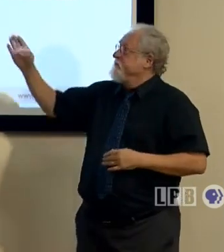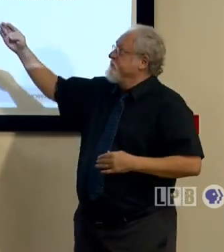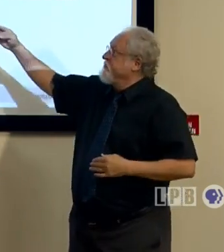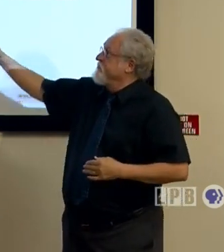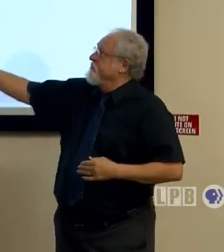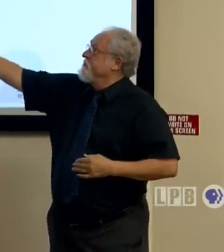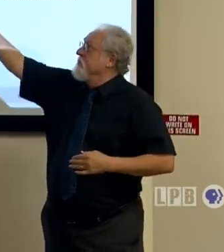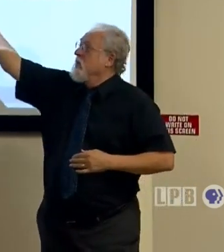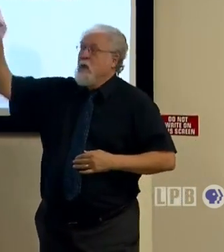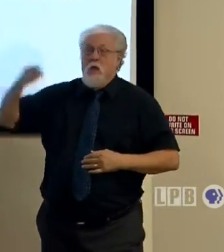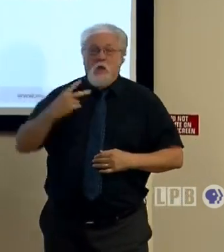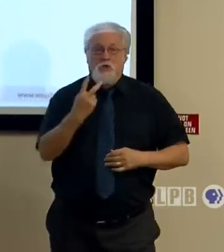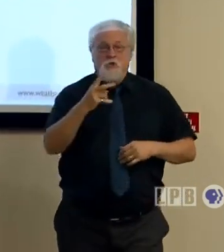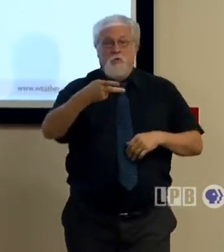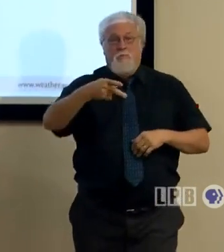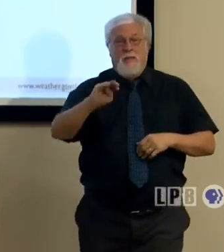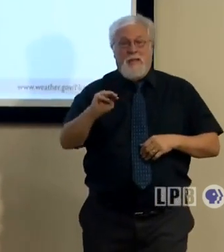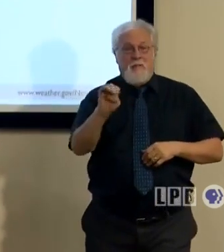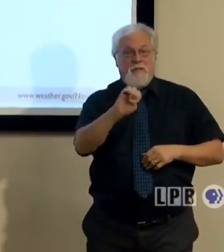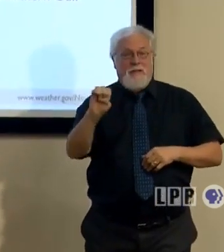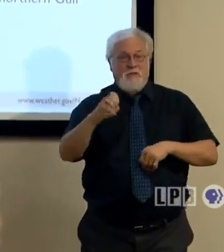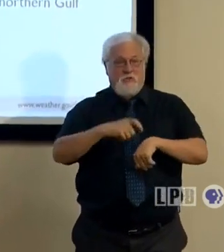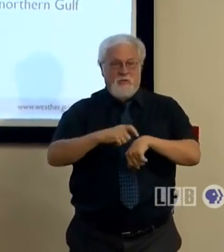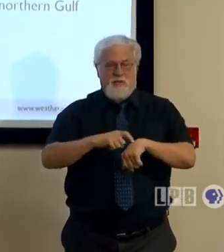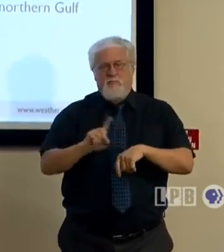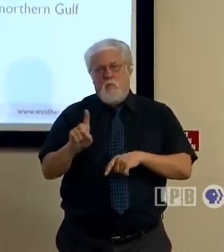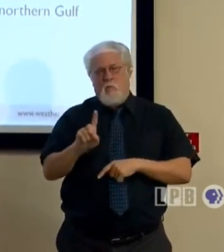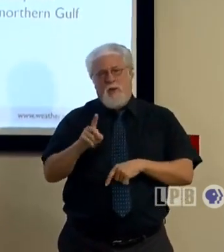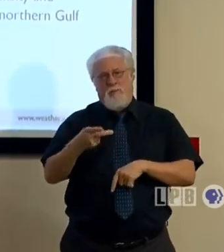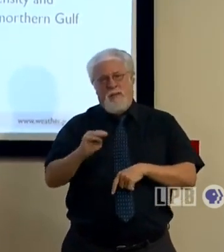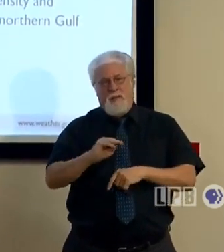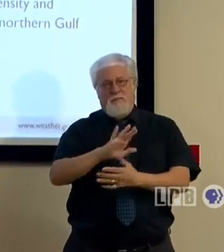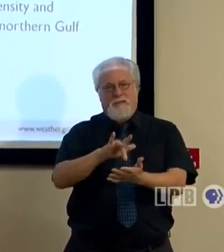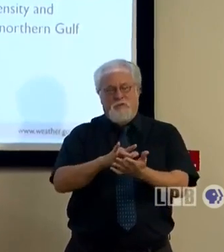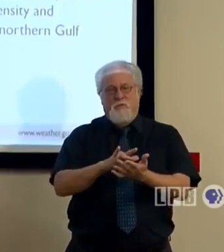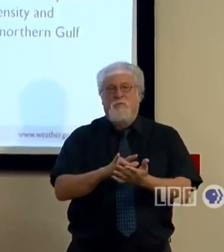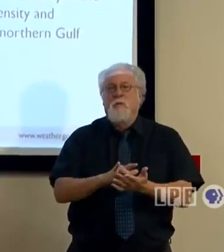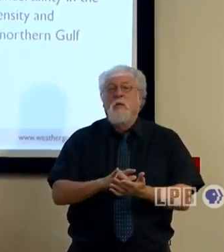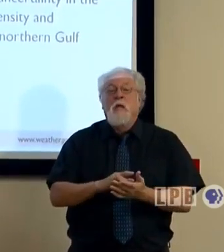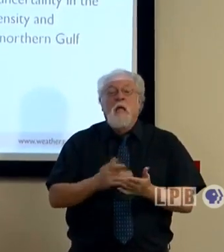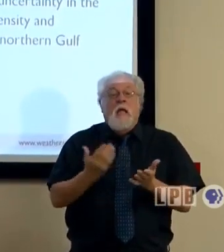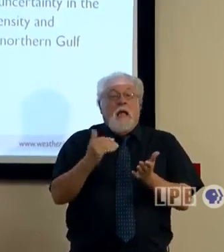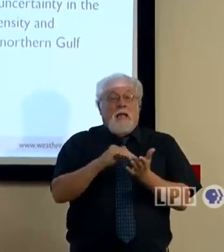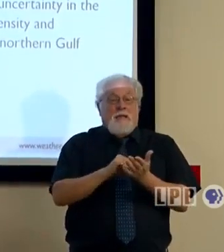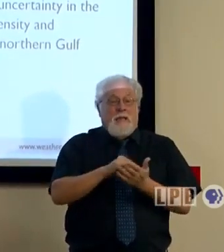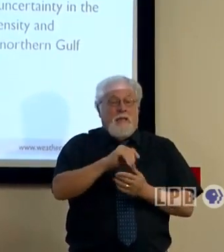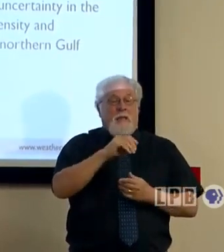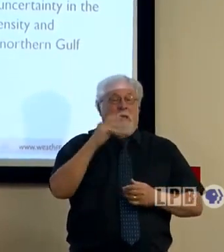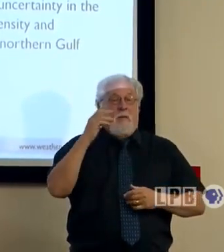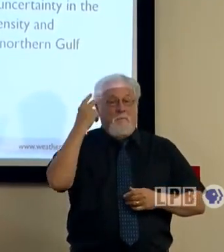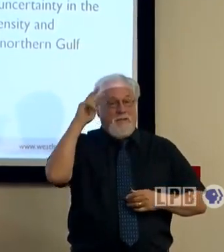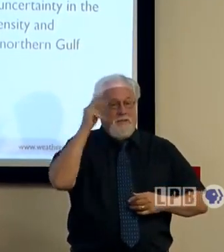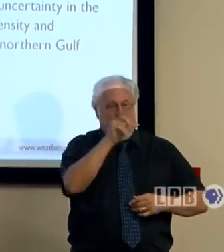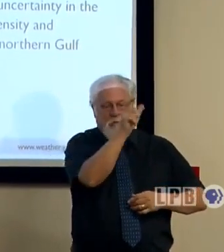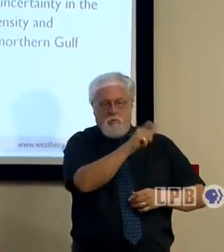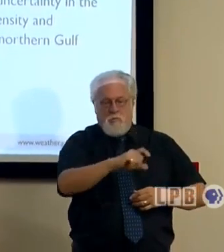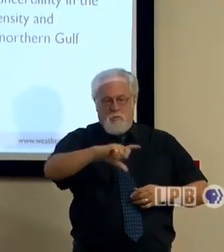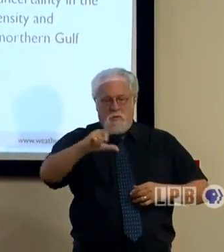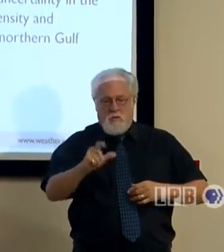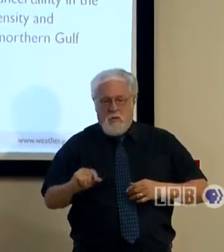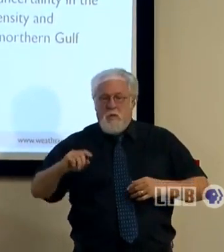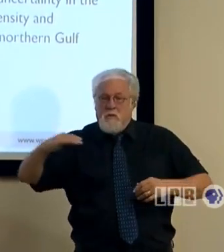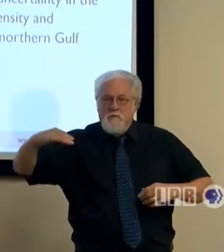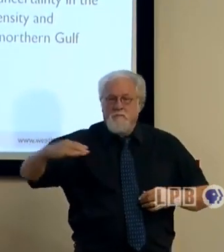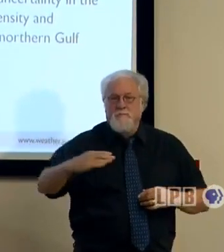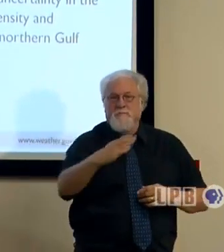of 2 p.m. Eastern time or 1 p.m. Central. Again, it is a major hurricane as it approaches the